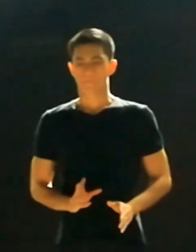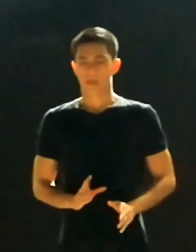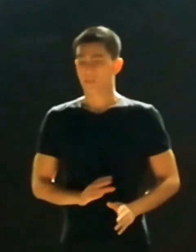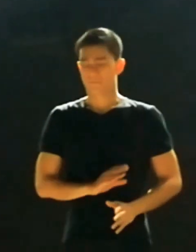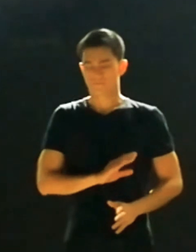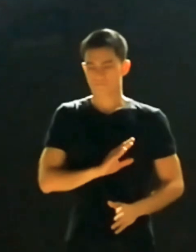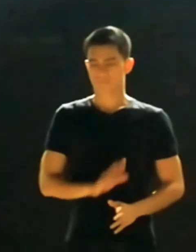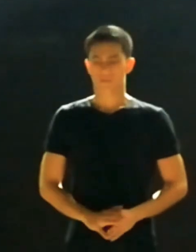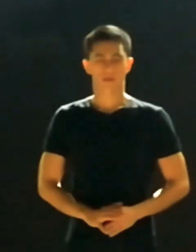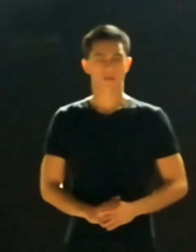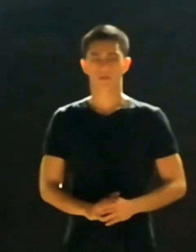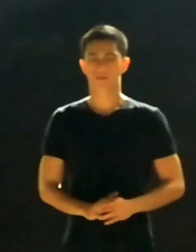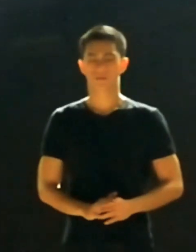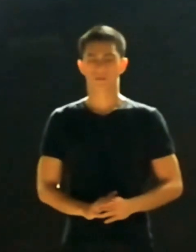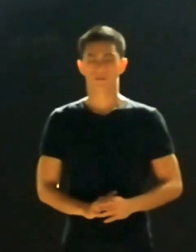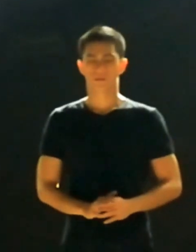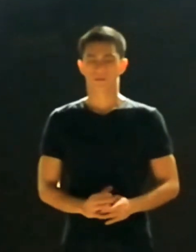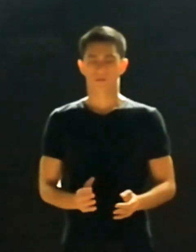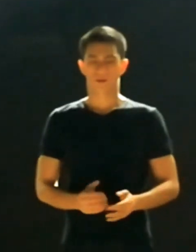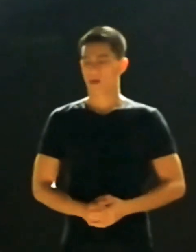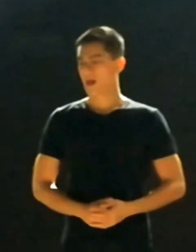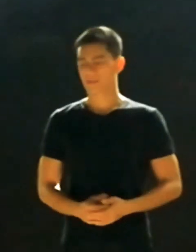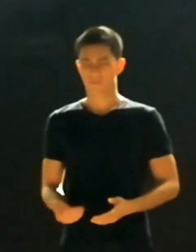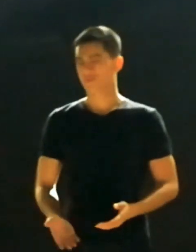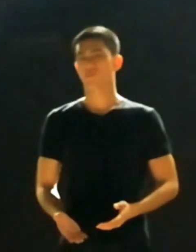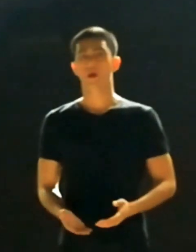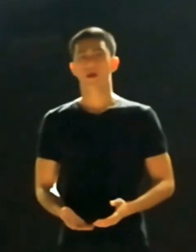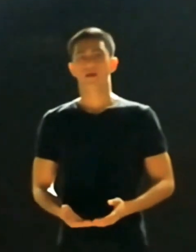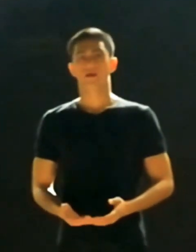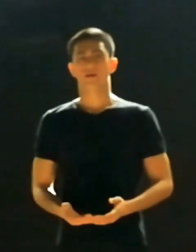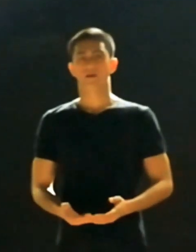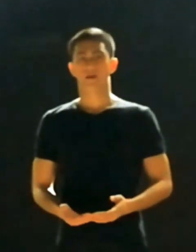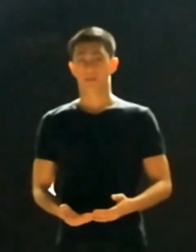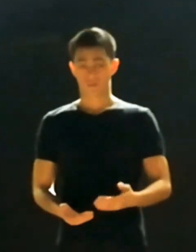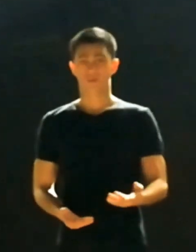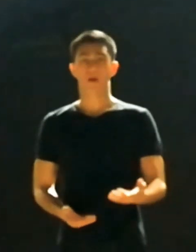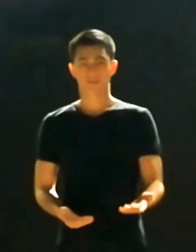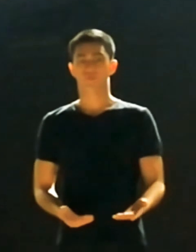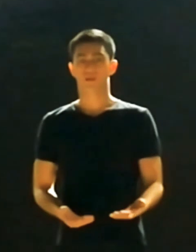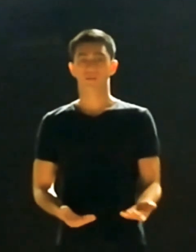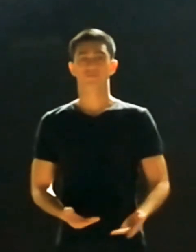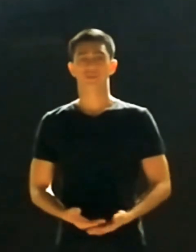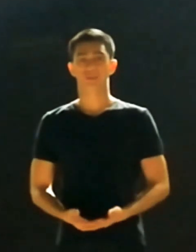And then, I leave the zoo, and I go to the bus stop we got up earlier.